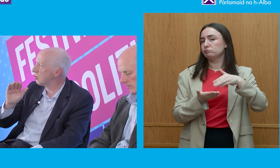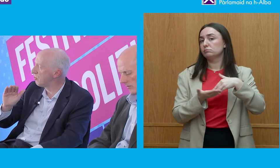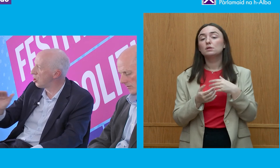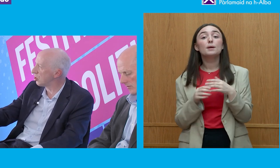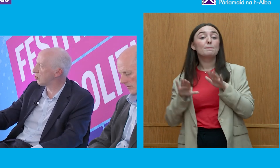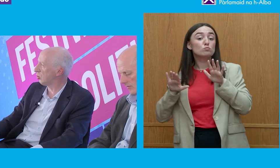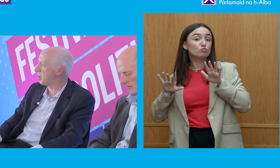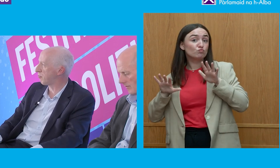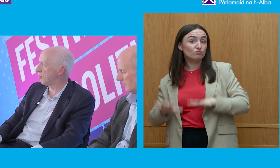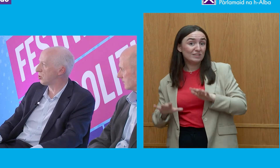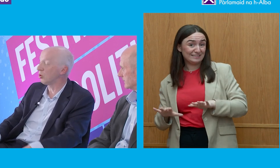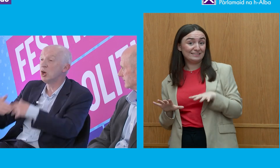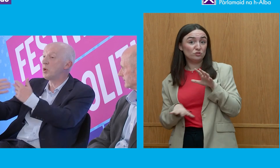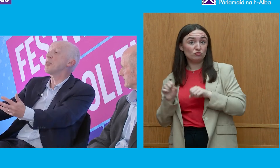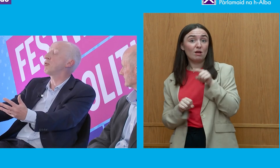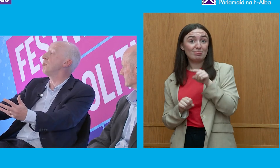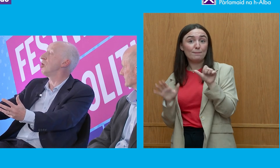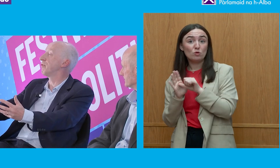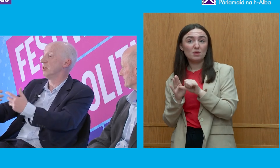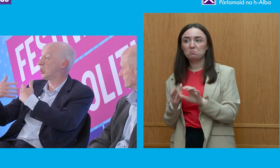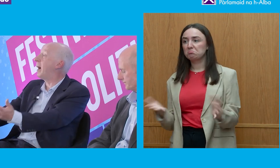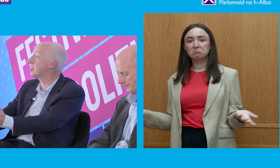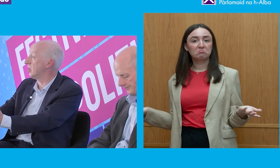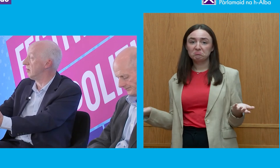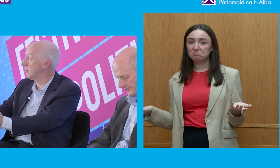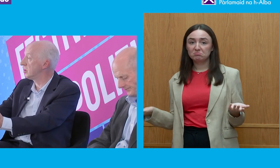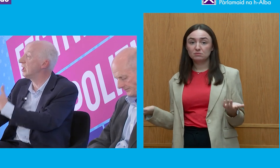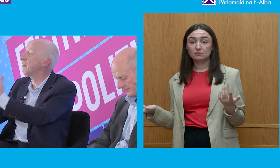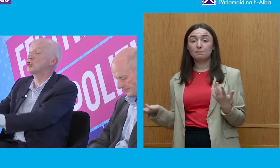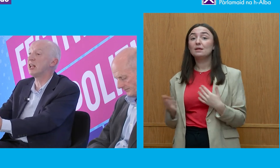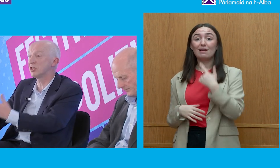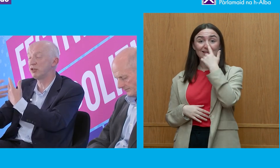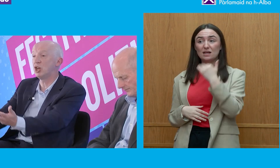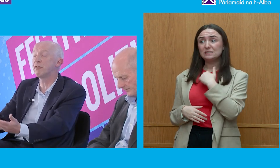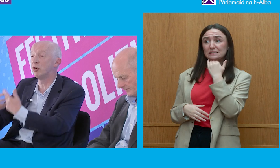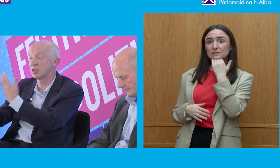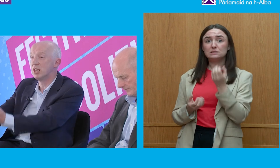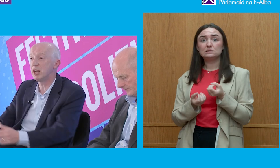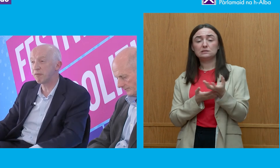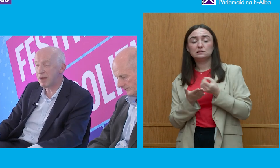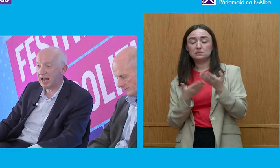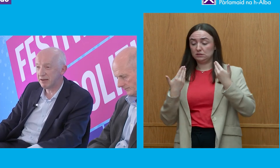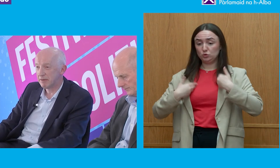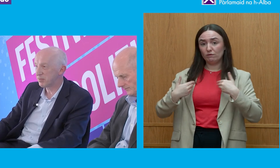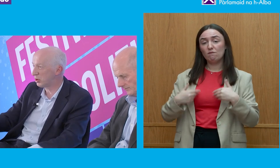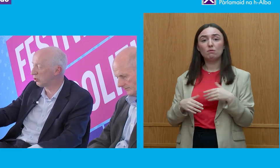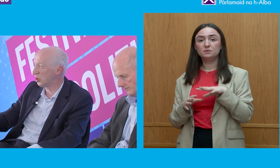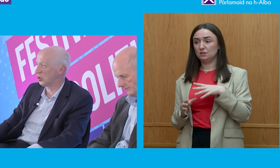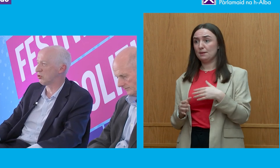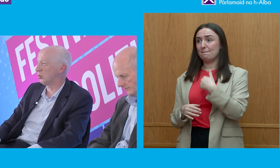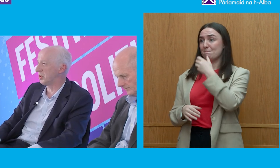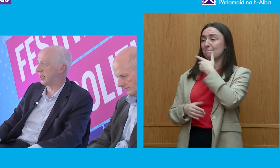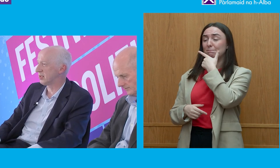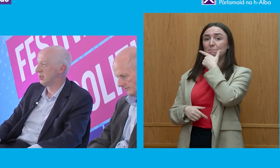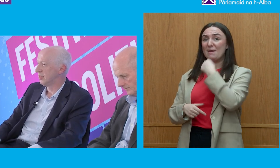Britain seems to have not struggled with that problem at all. We had the problem of capacity, dealing with shells, enough uniforms, enough men, but all